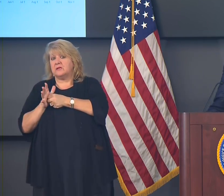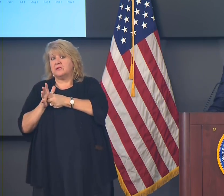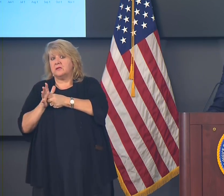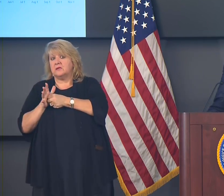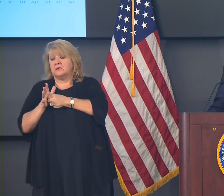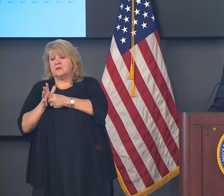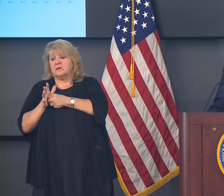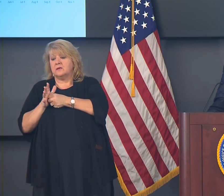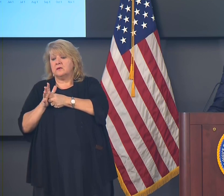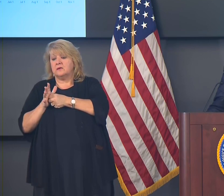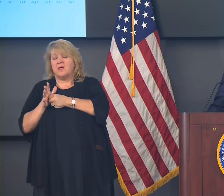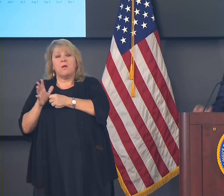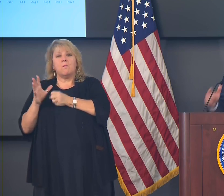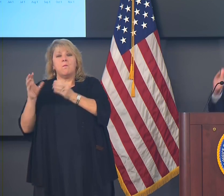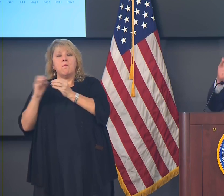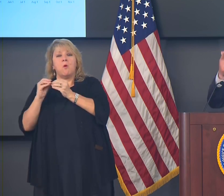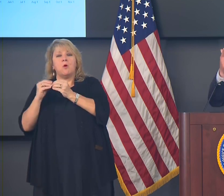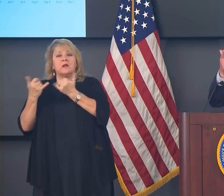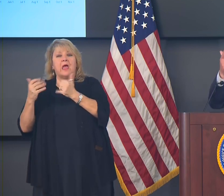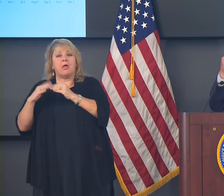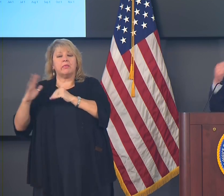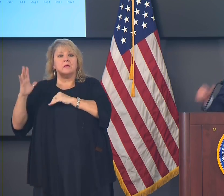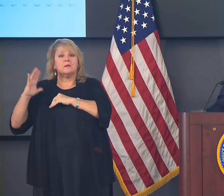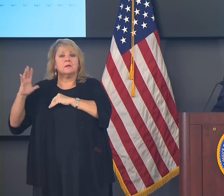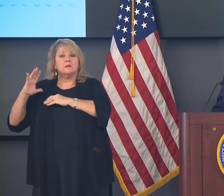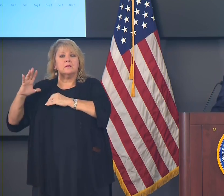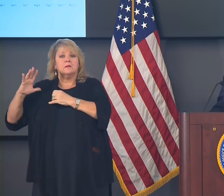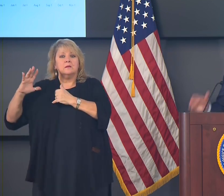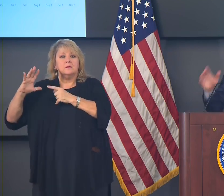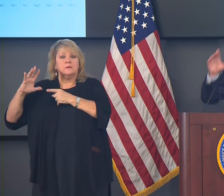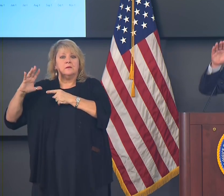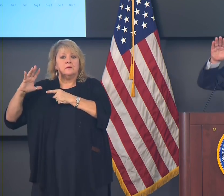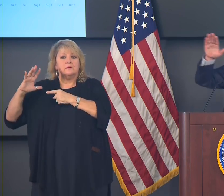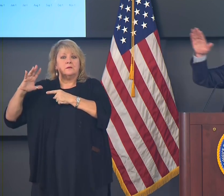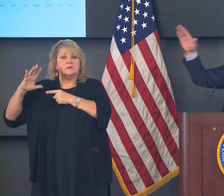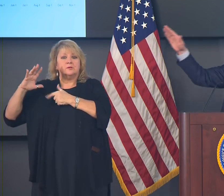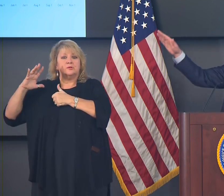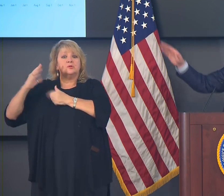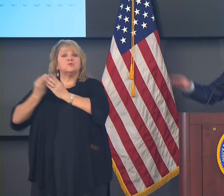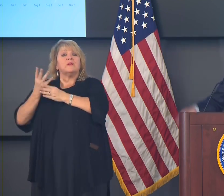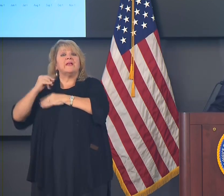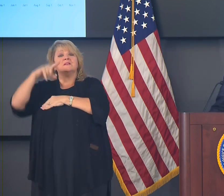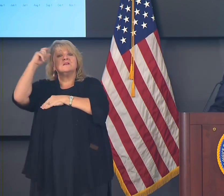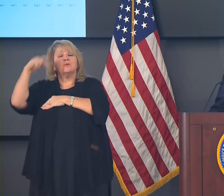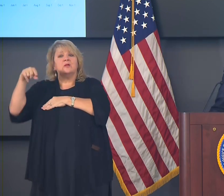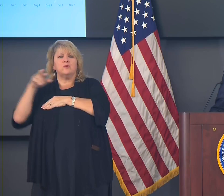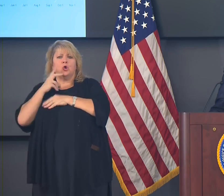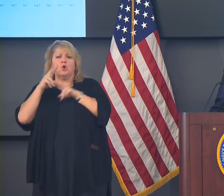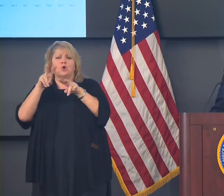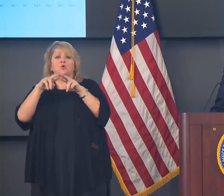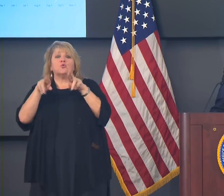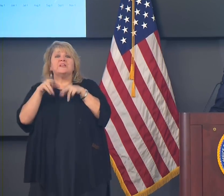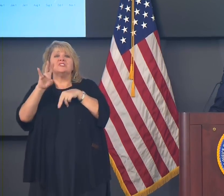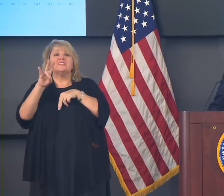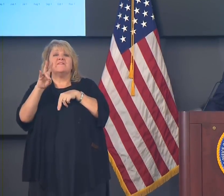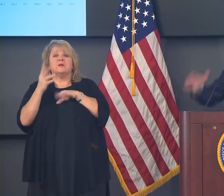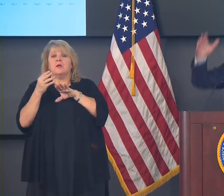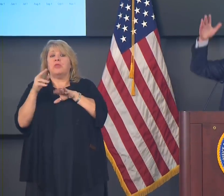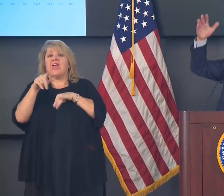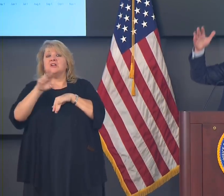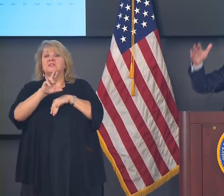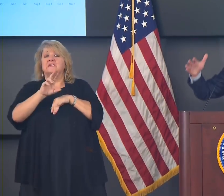in the summer. And if you go to number 7 or region 7, the same thing. Look out to the right of the summer surge.